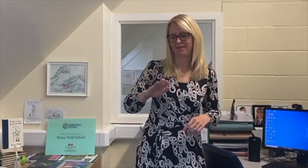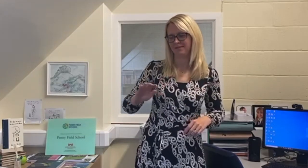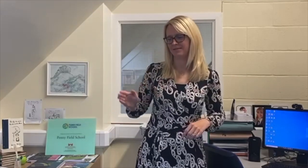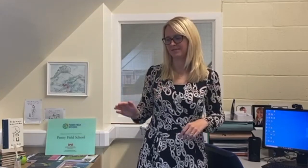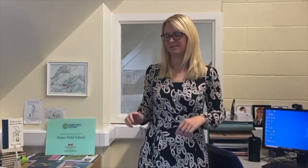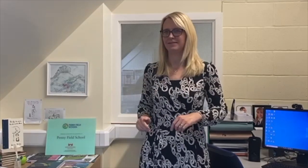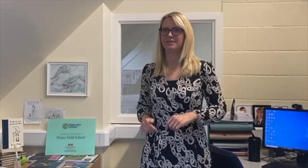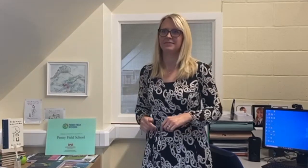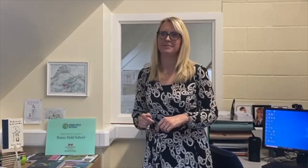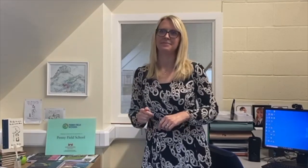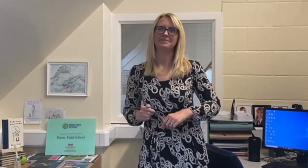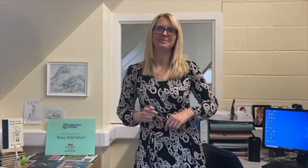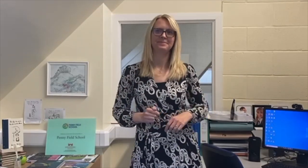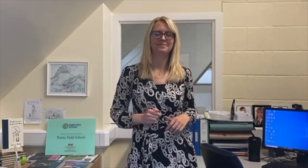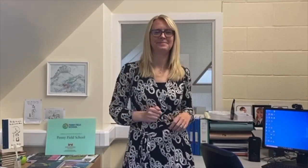tiny hills